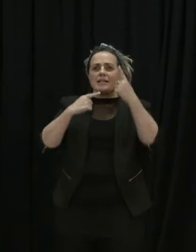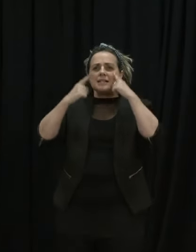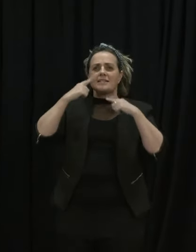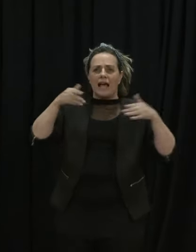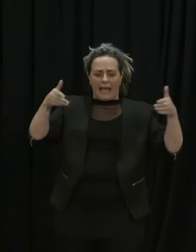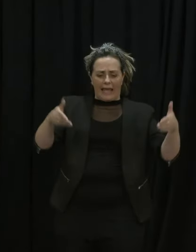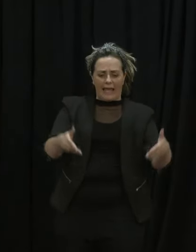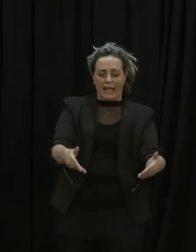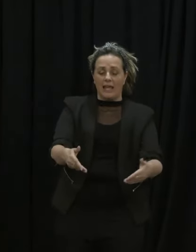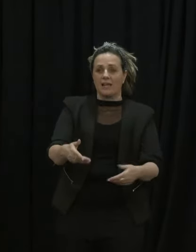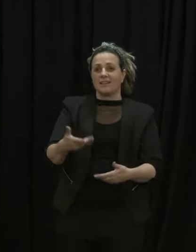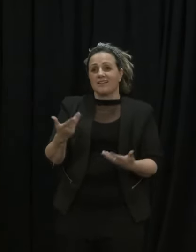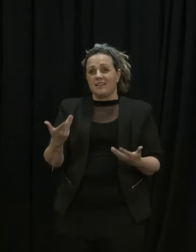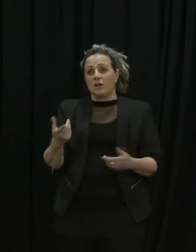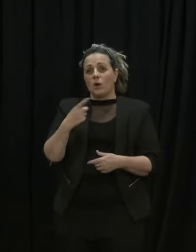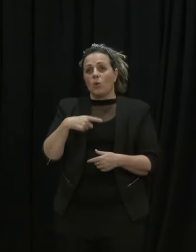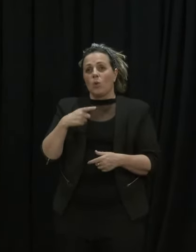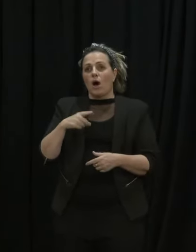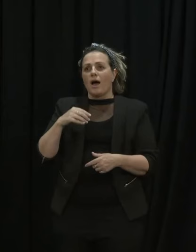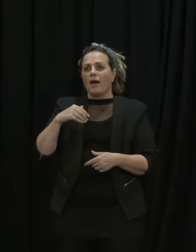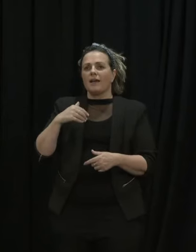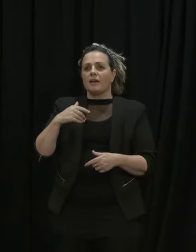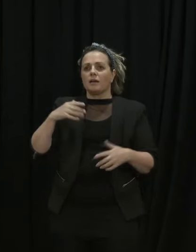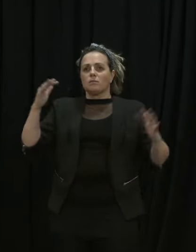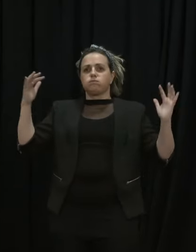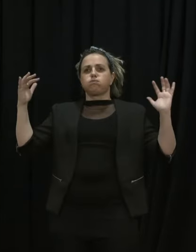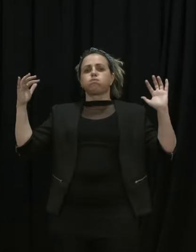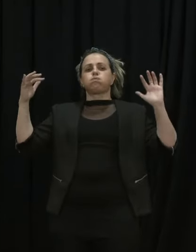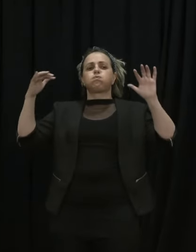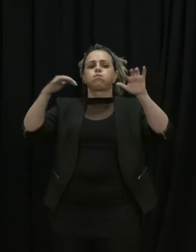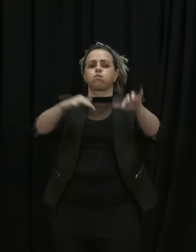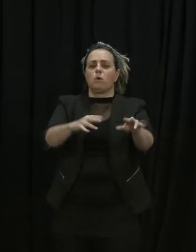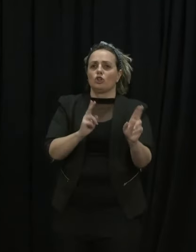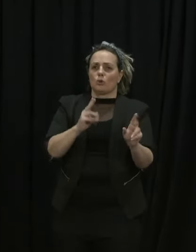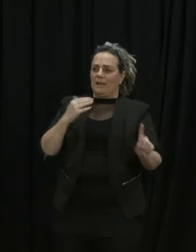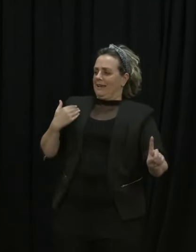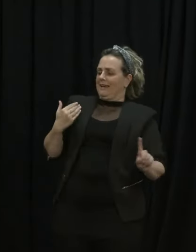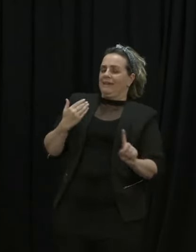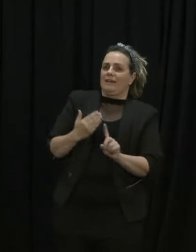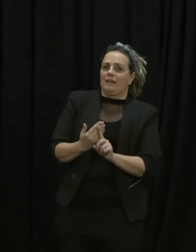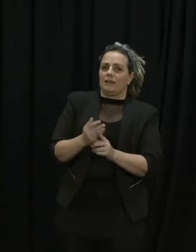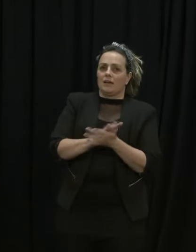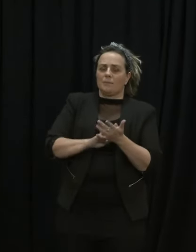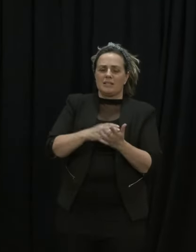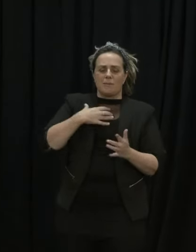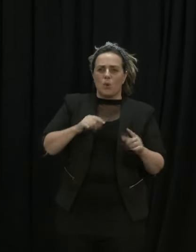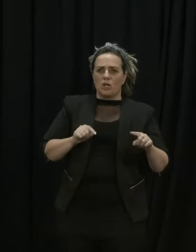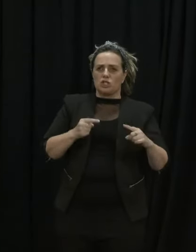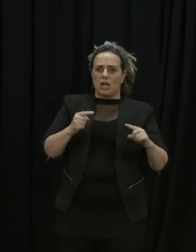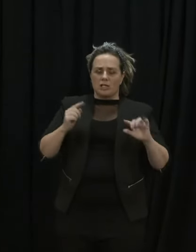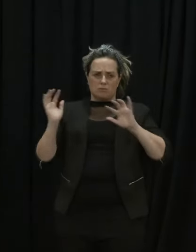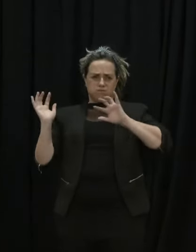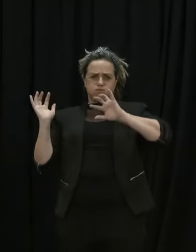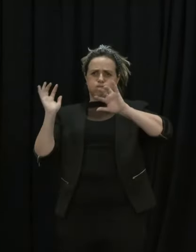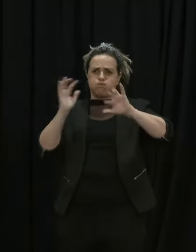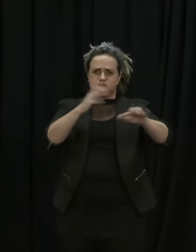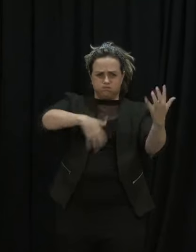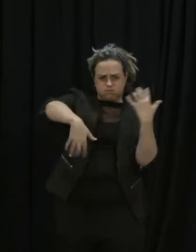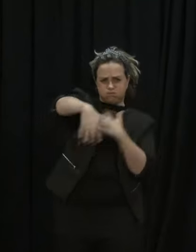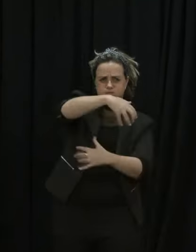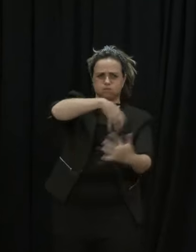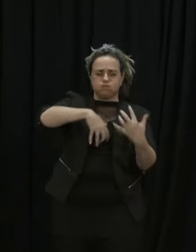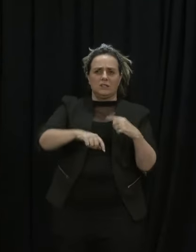implicitly involves a wider group of people and so that makes it even more challenging but we